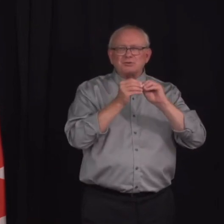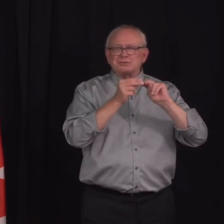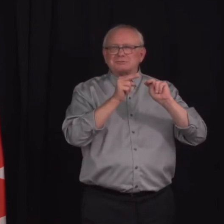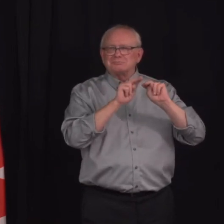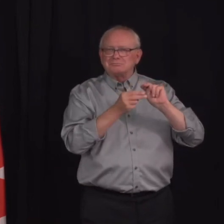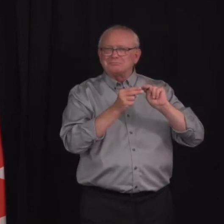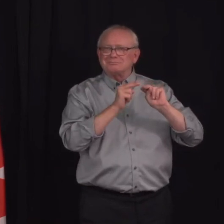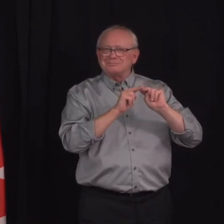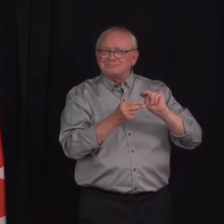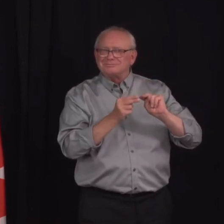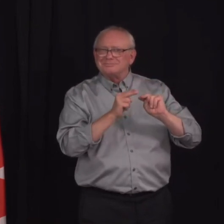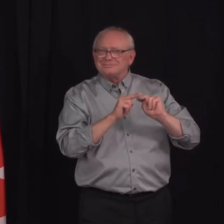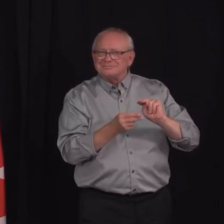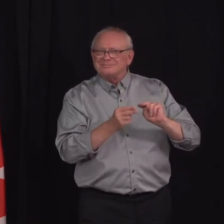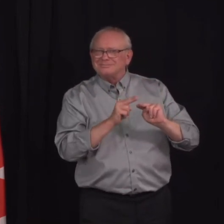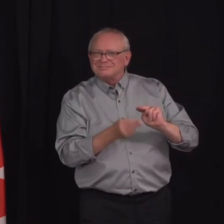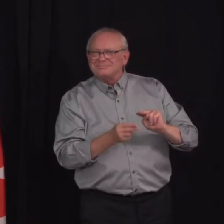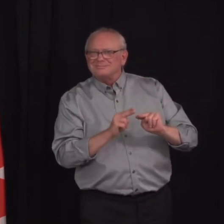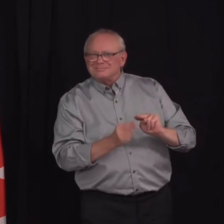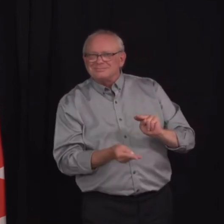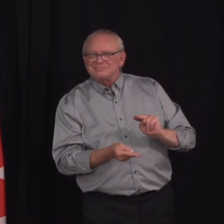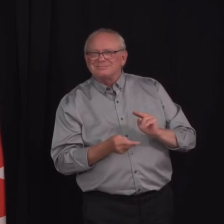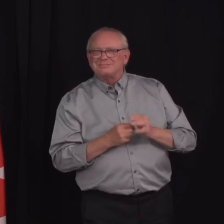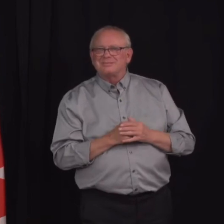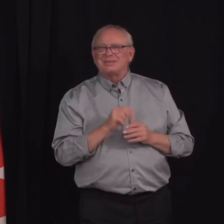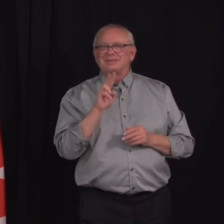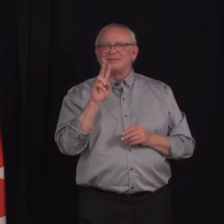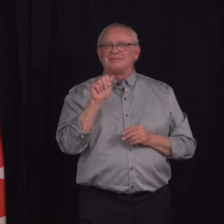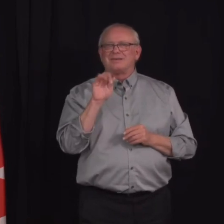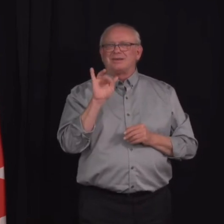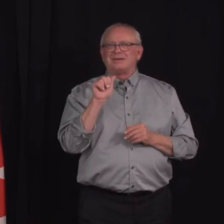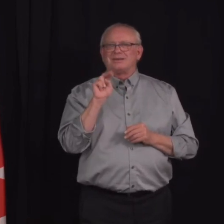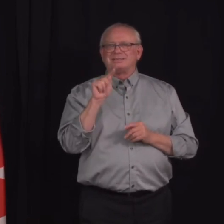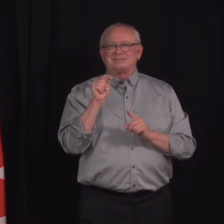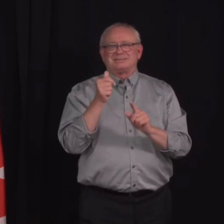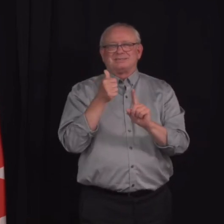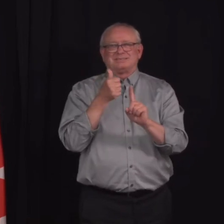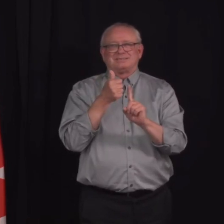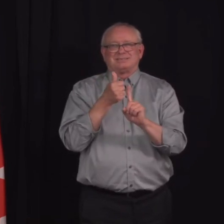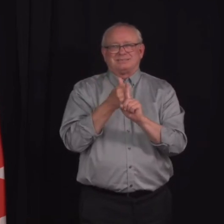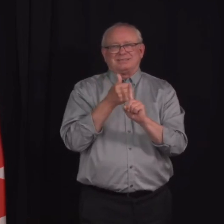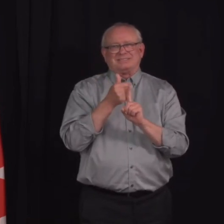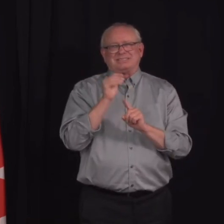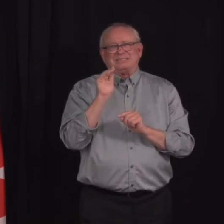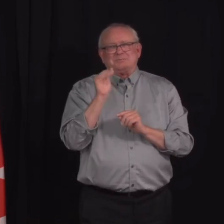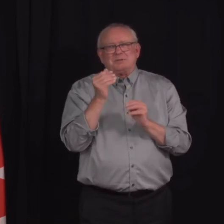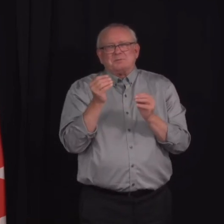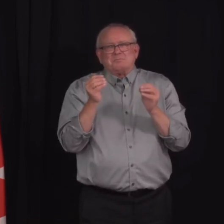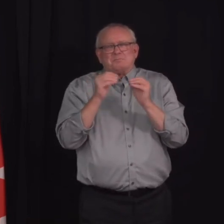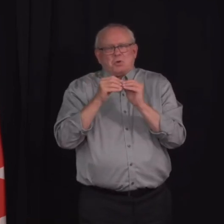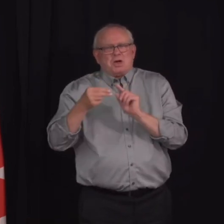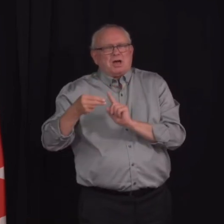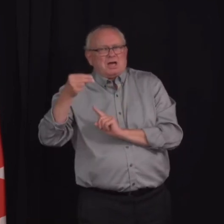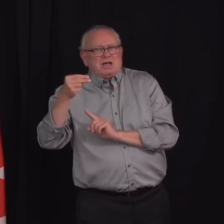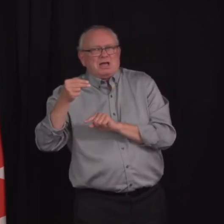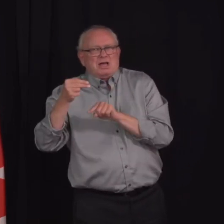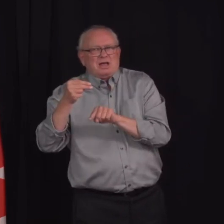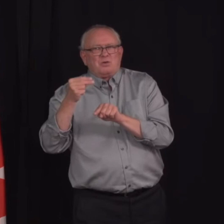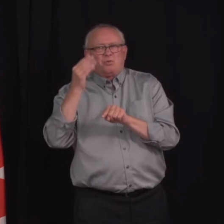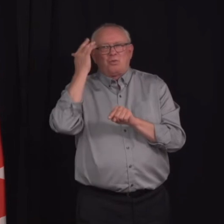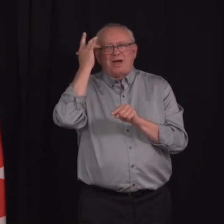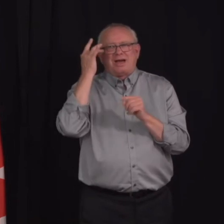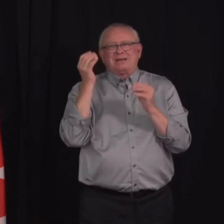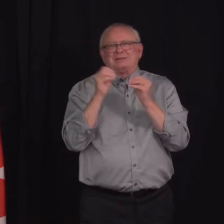normally or naturally become predominant just by default because it spreads more easily within households